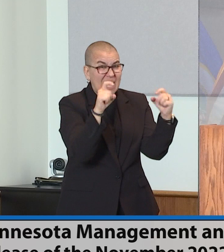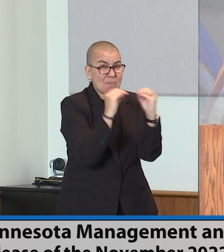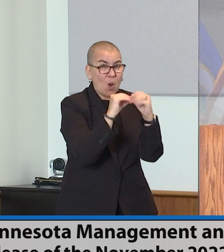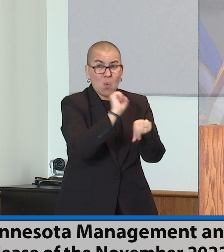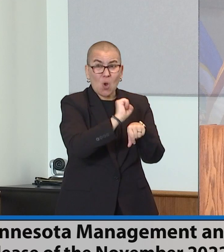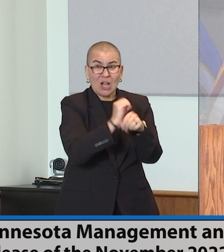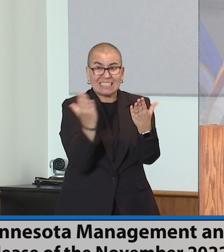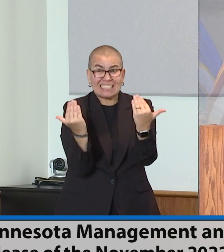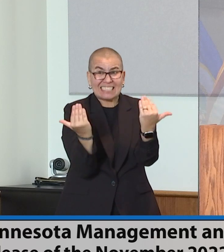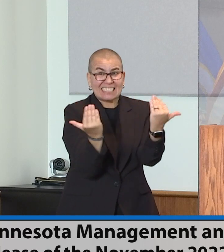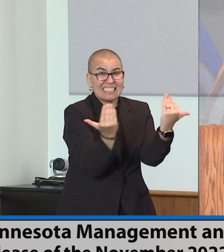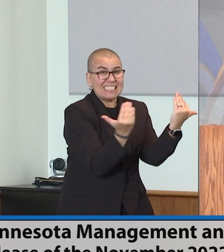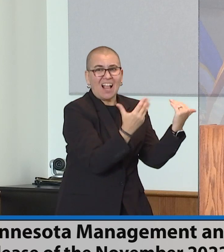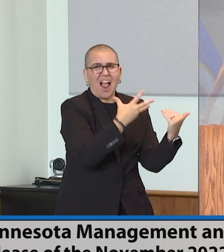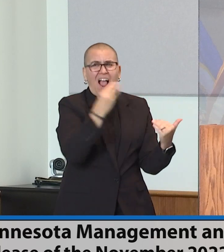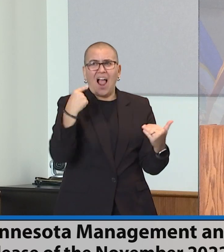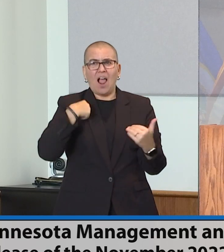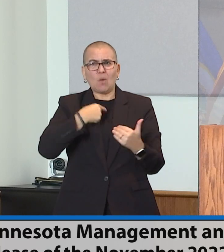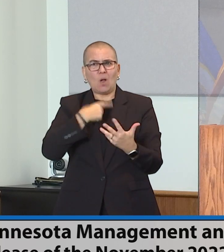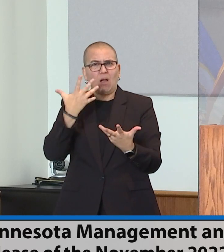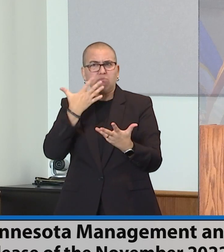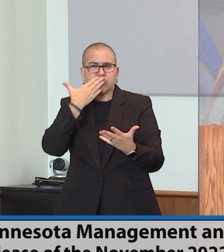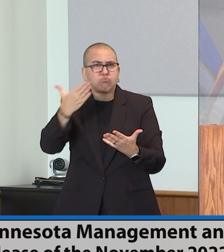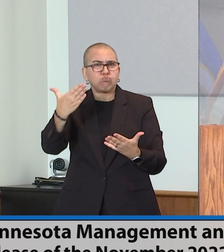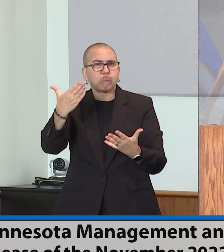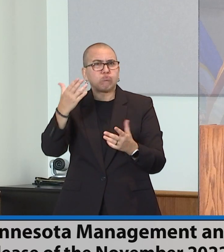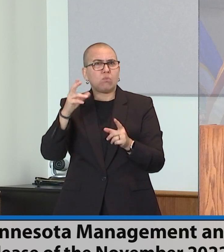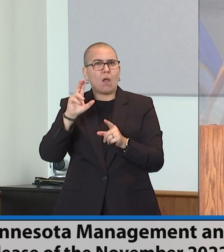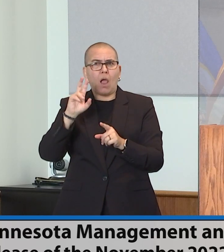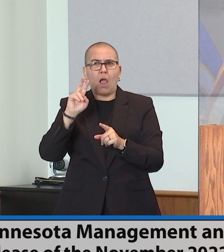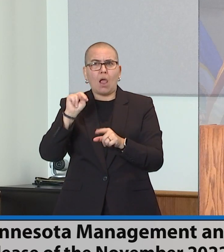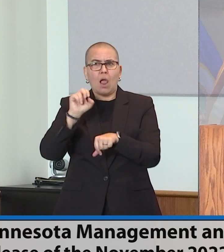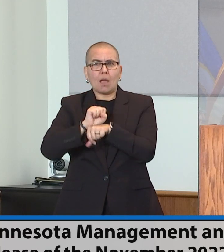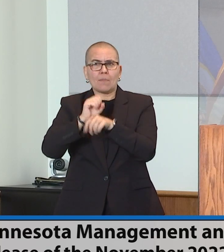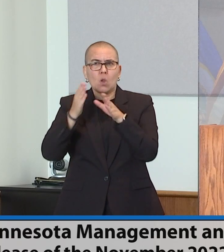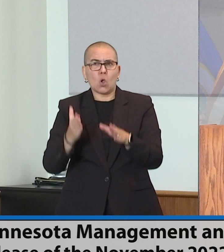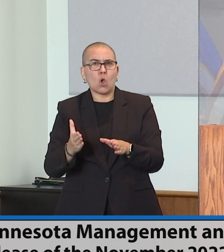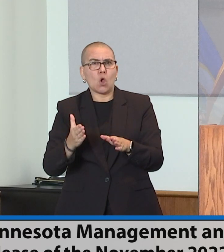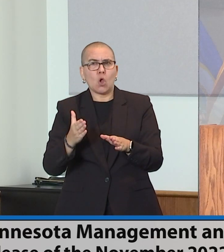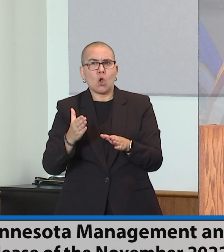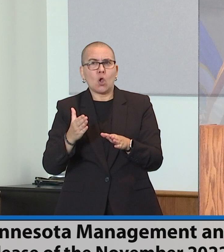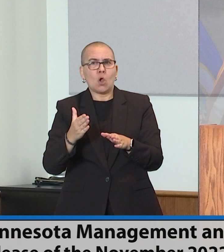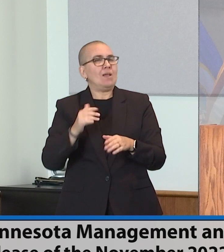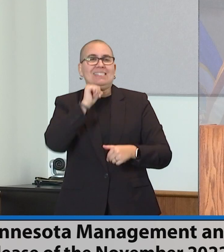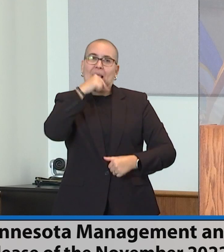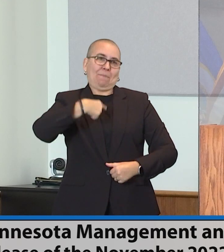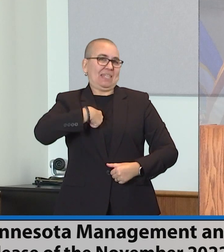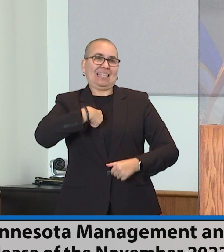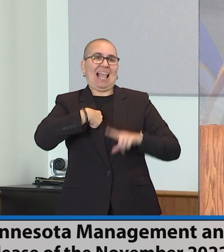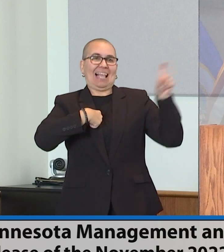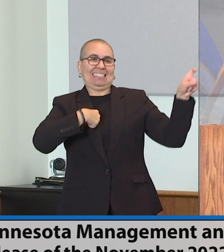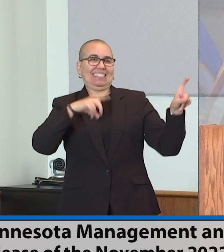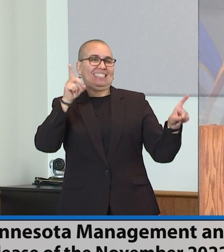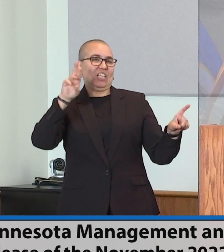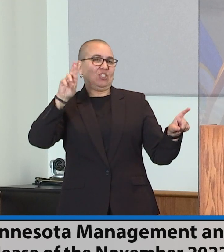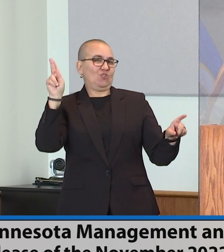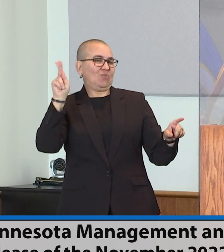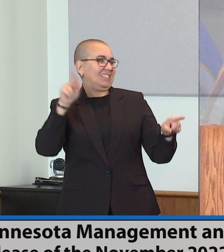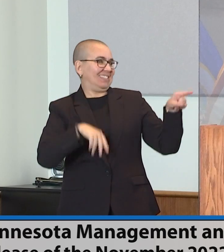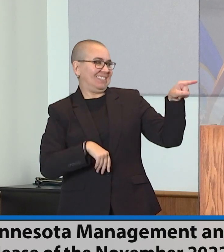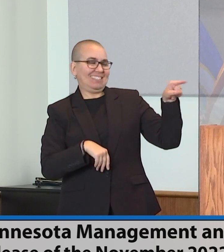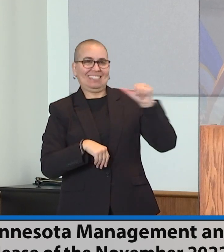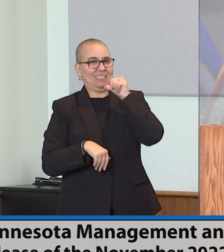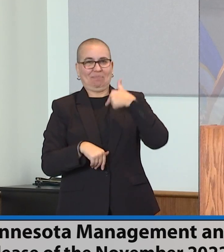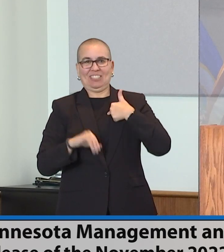in unemployment. Absolutely, although we probably shouldn't have switched spots because Dr. K is probably the person I want to have refer to that. But let's just have a